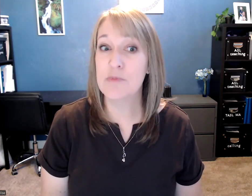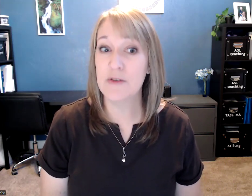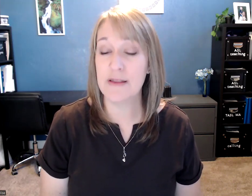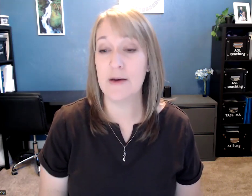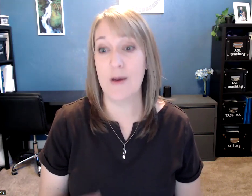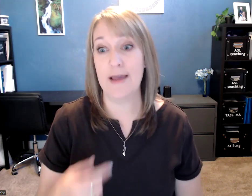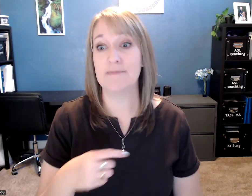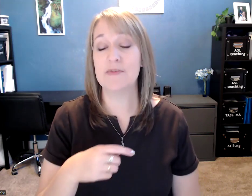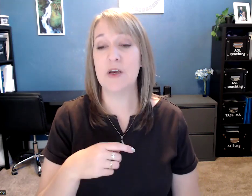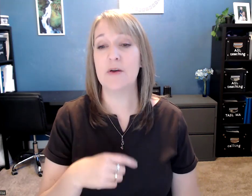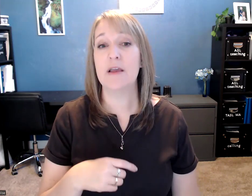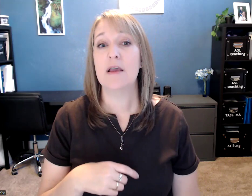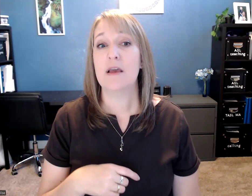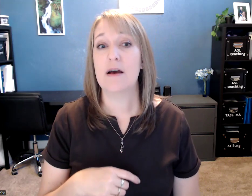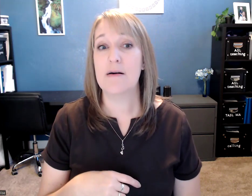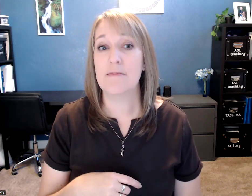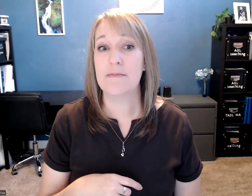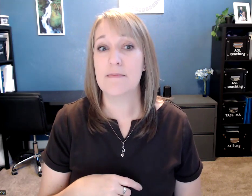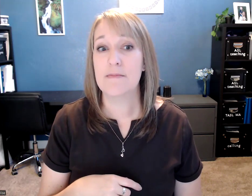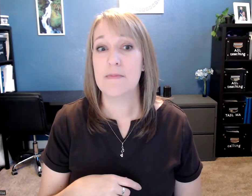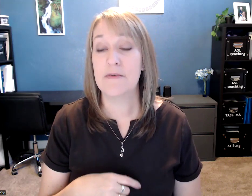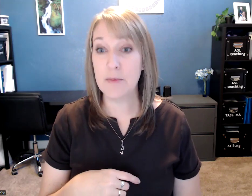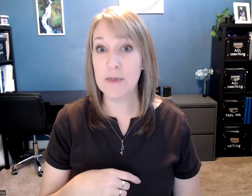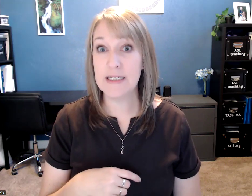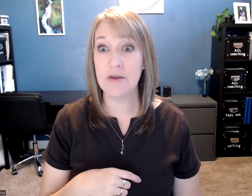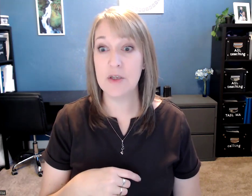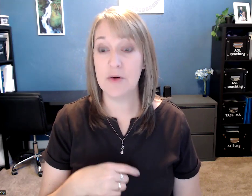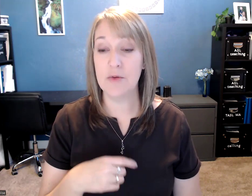move it that way. So, um, if I'm going to tell you